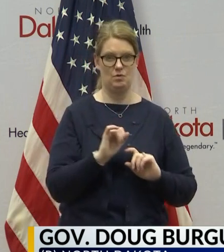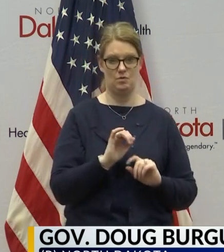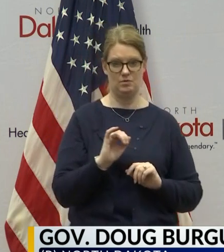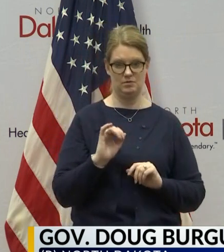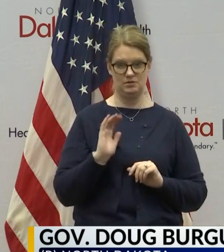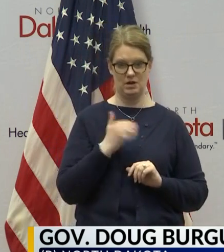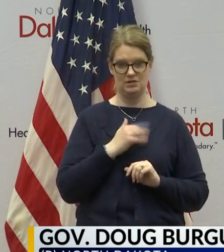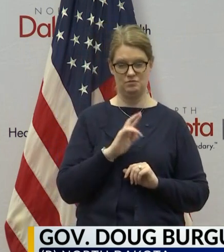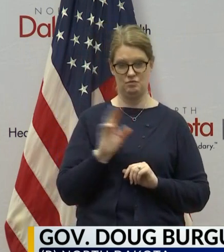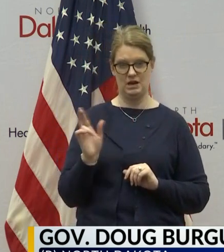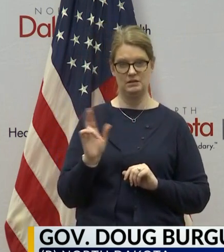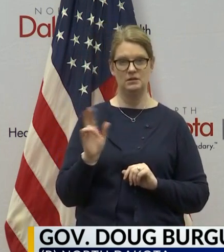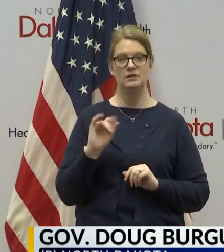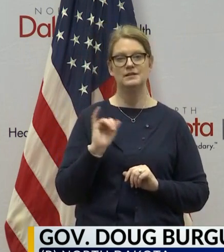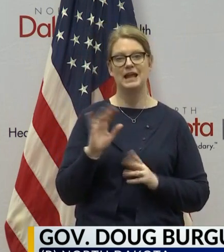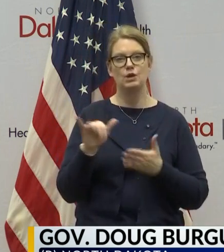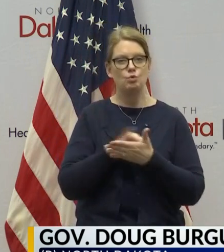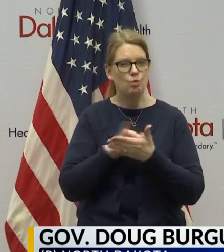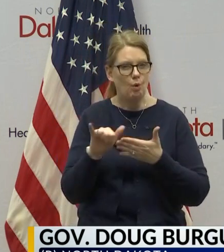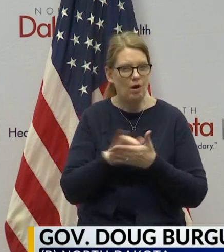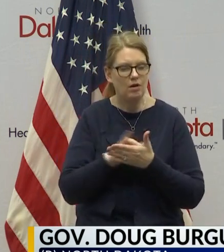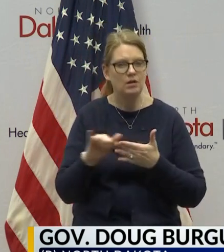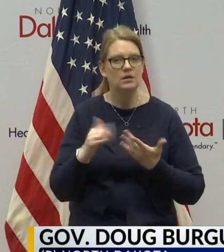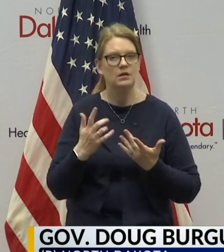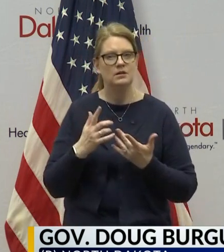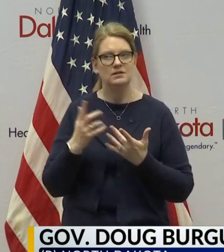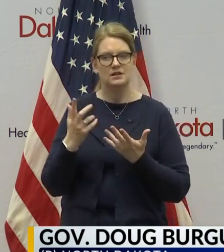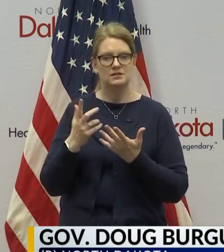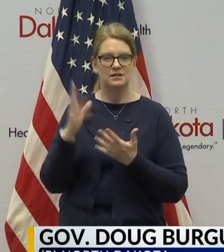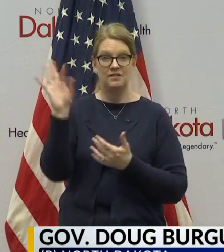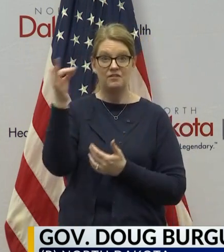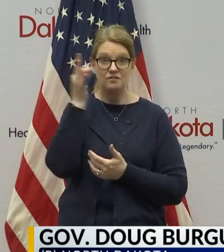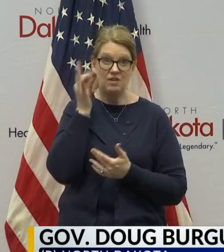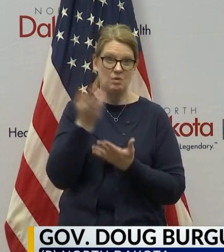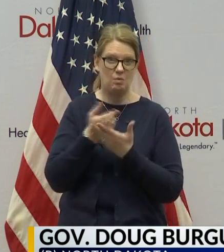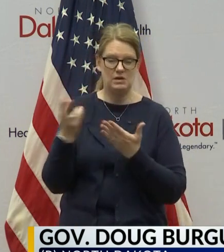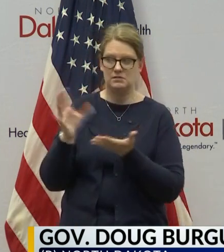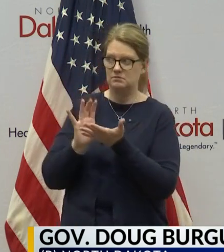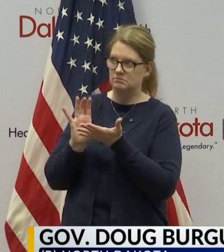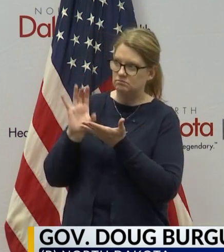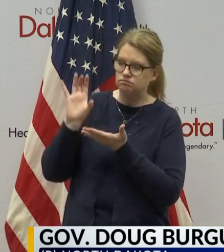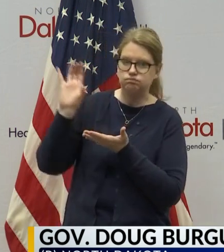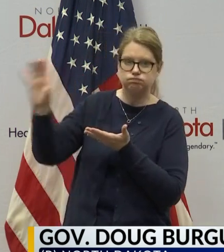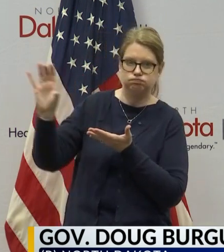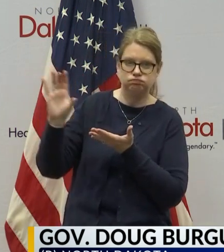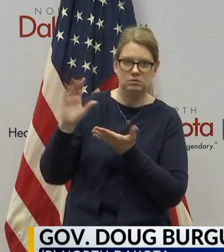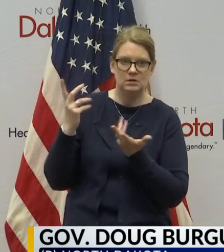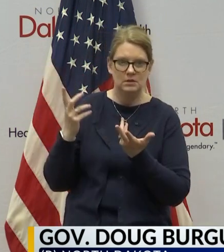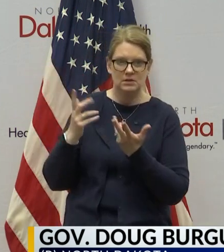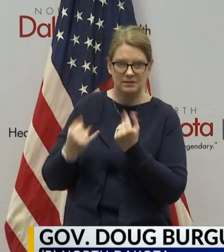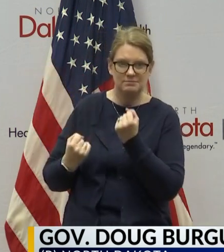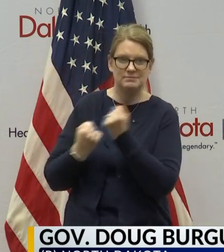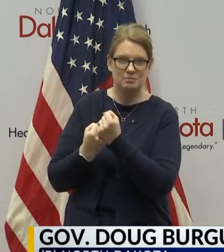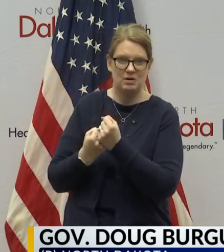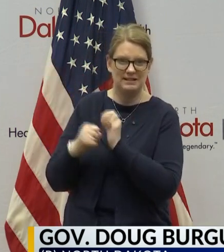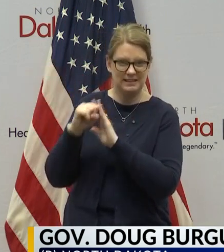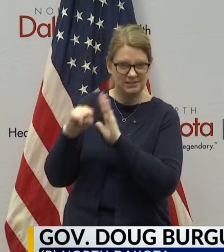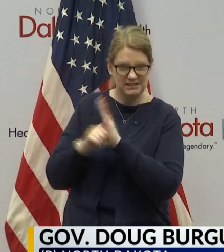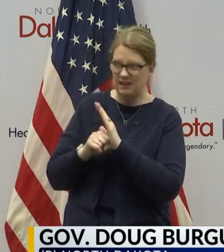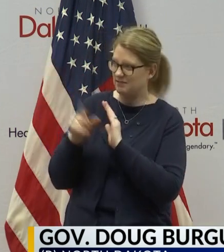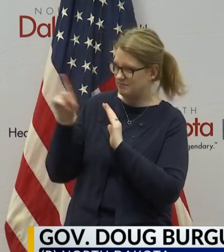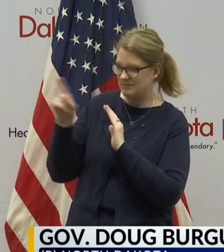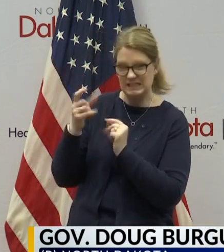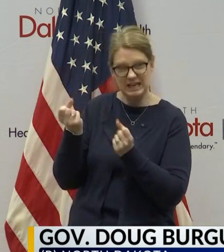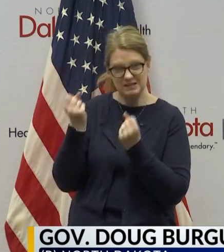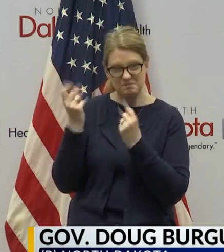include states like New York, where an enormous amount of federal resources have been supplanting the state effort to try to get as many